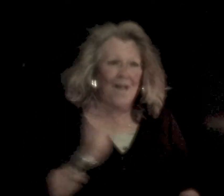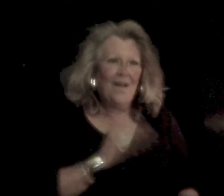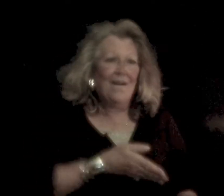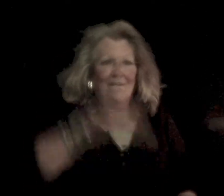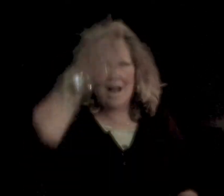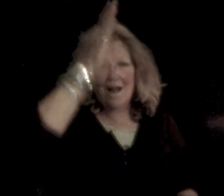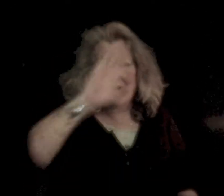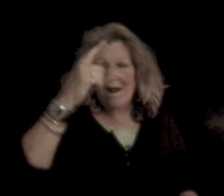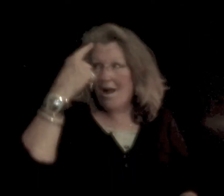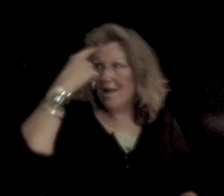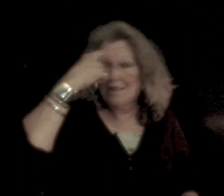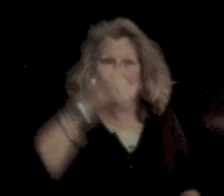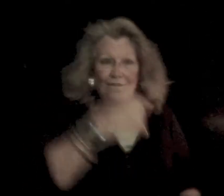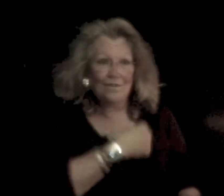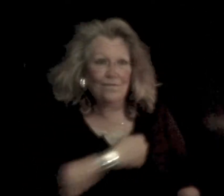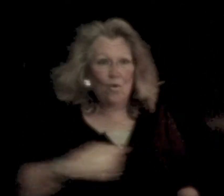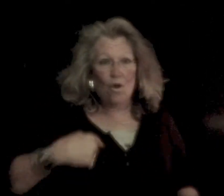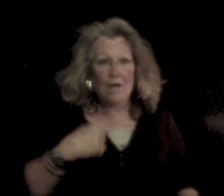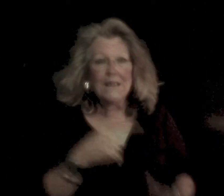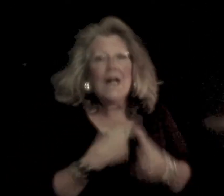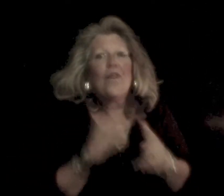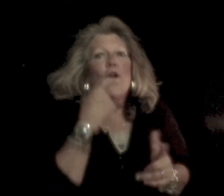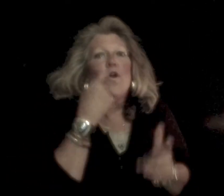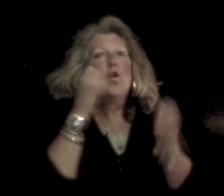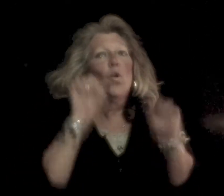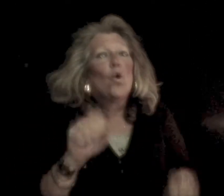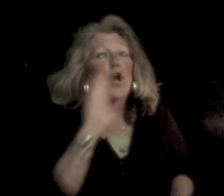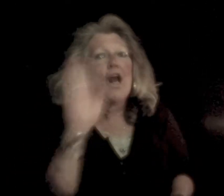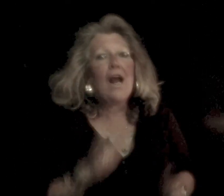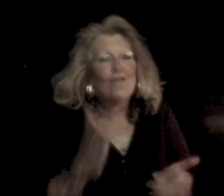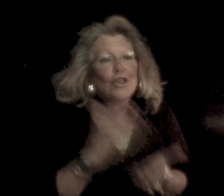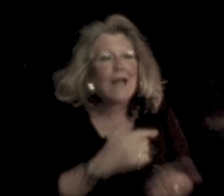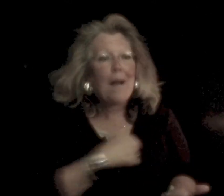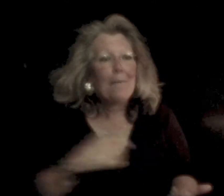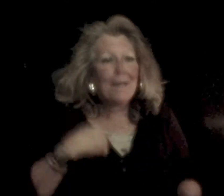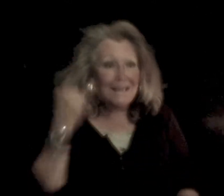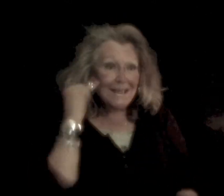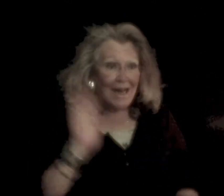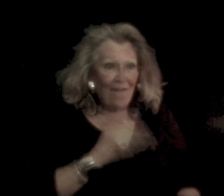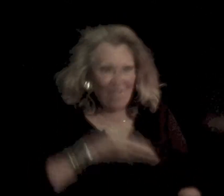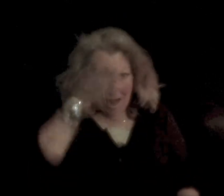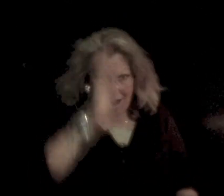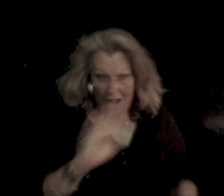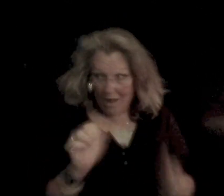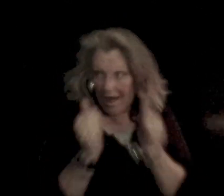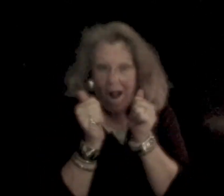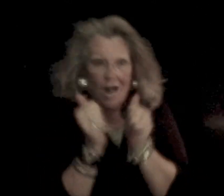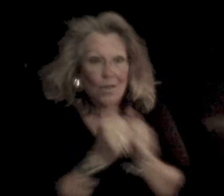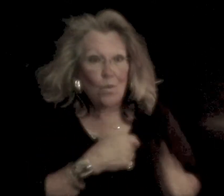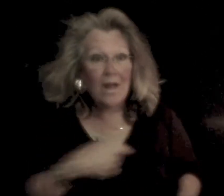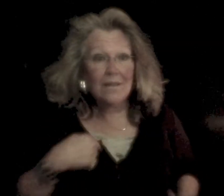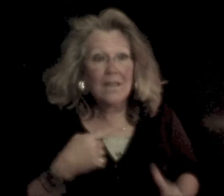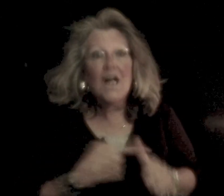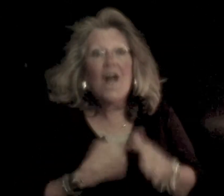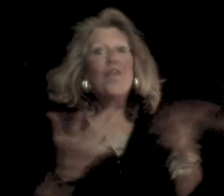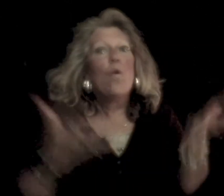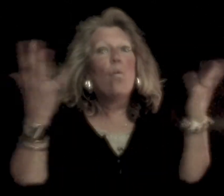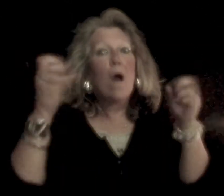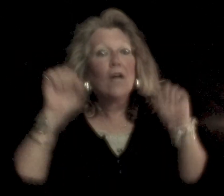And if I've got his voice And if I've his voice And I've got his voice Then one